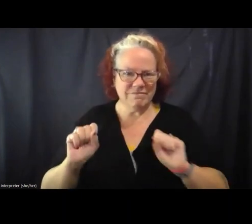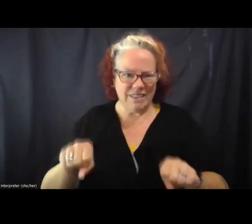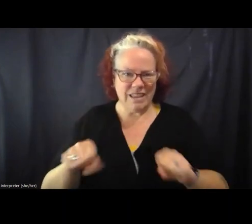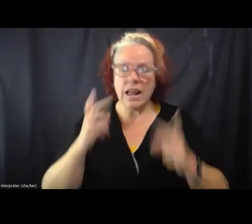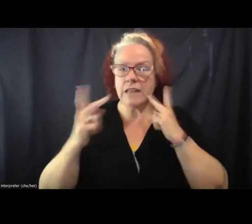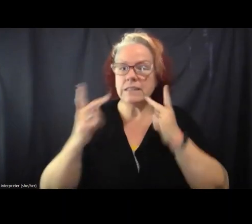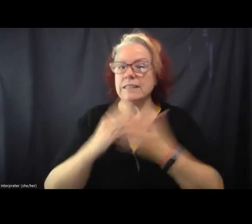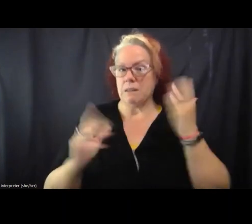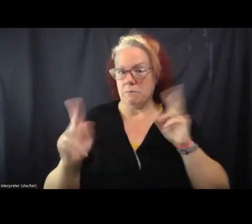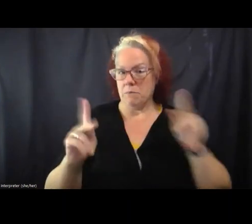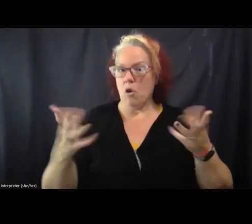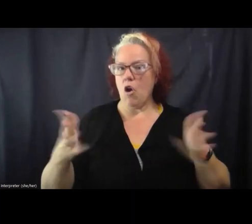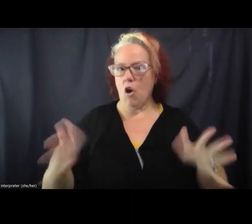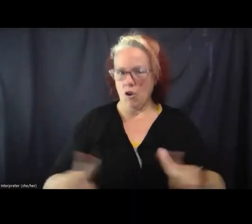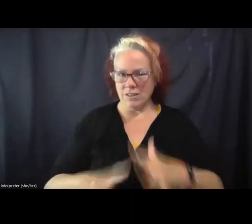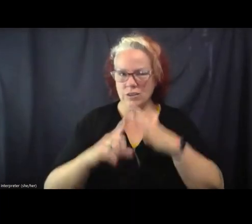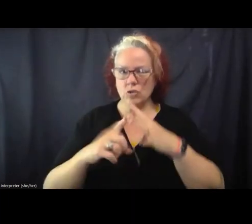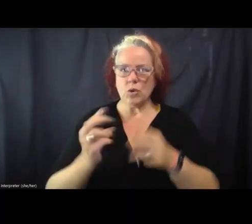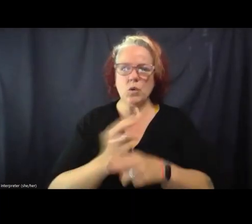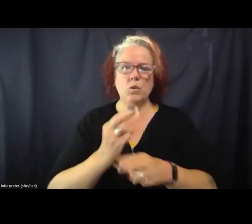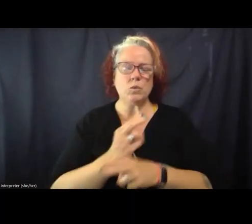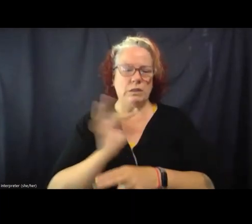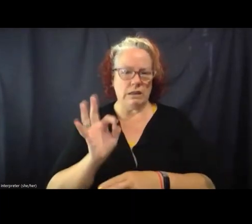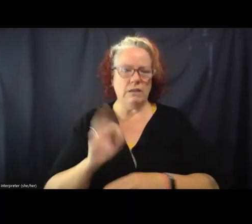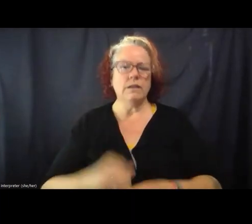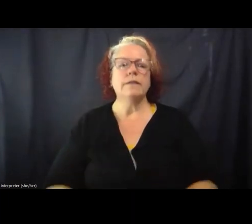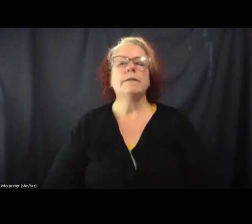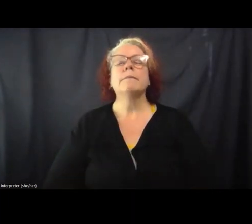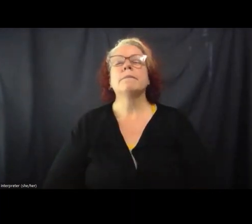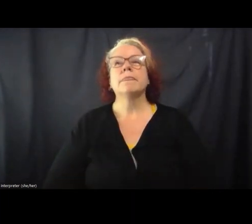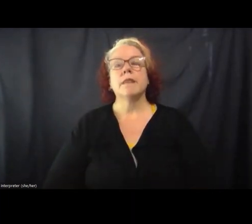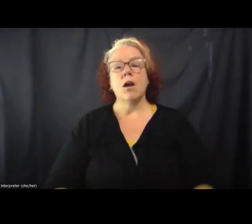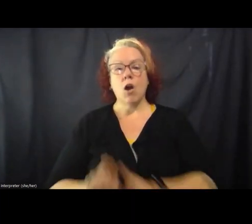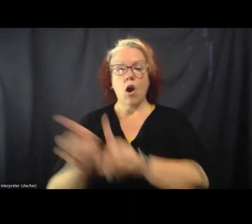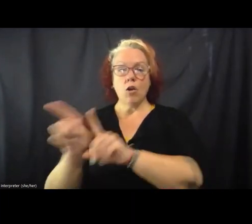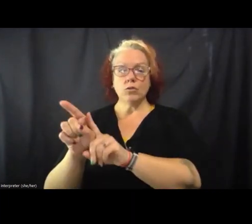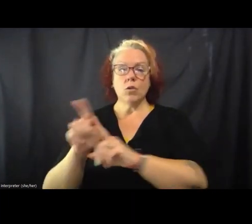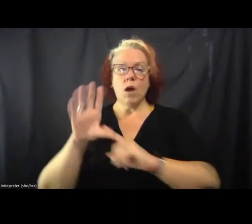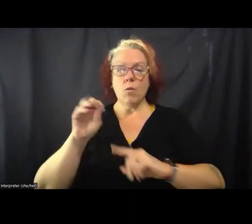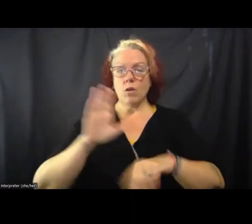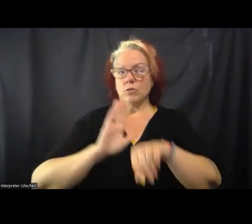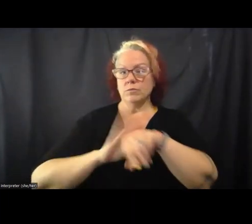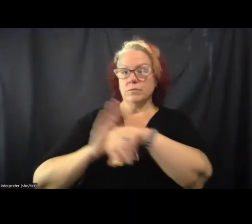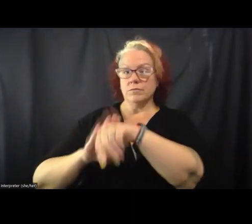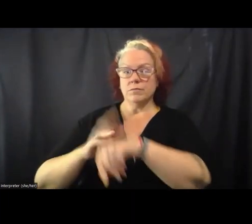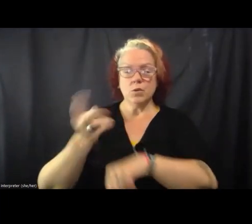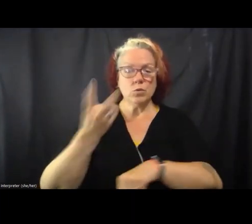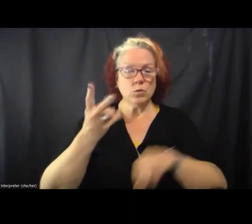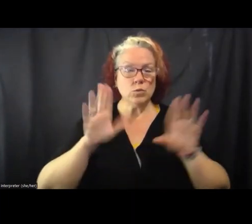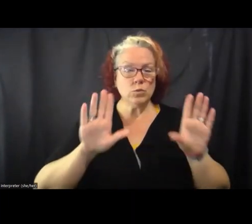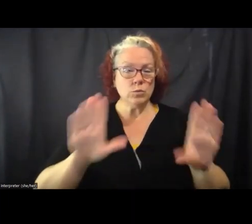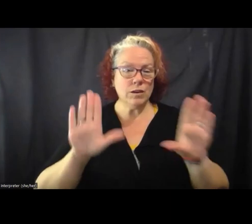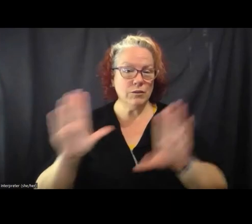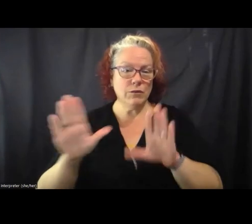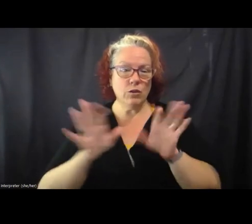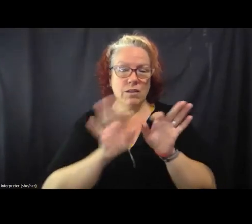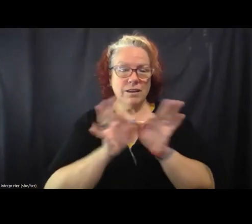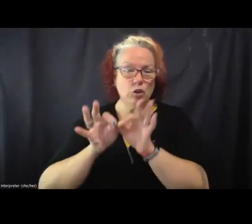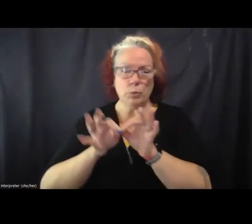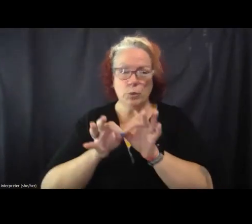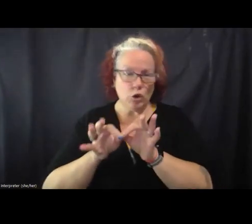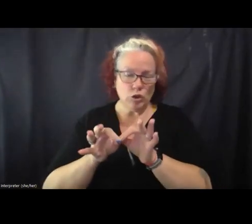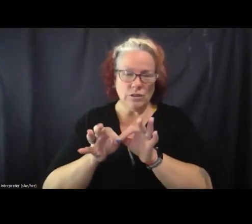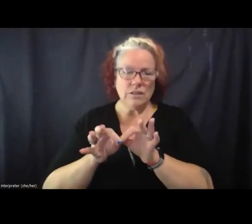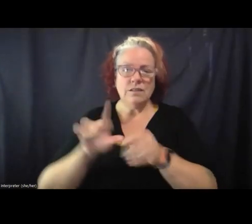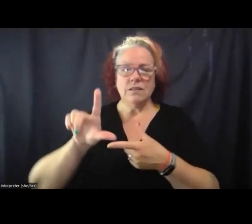have already started using it. I also want to shout out our two wonderful ASL interpreters,